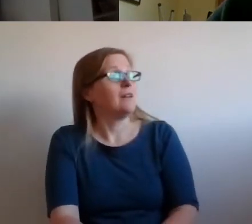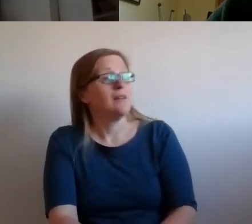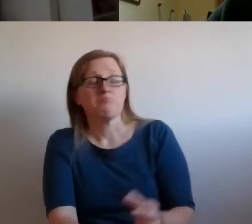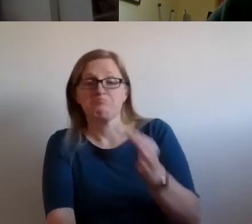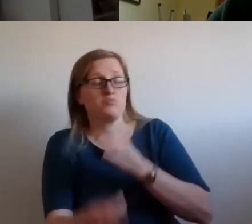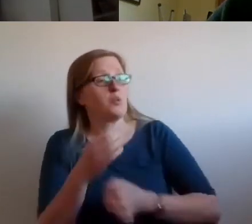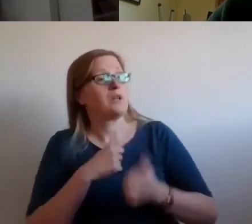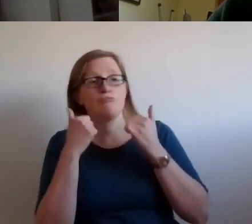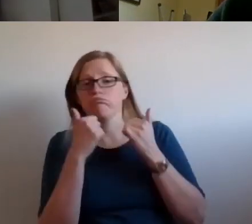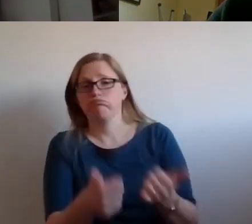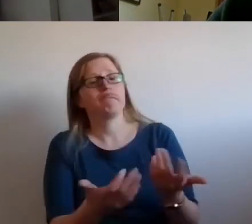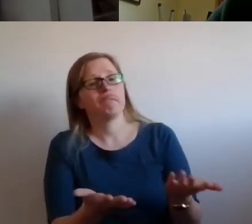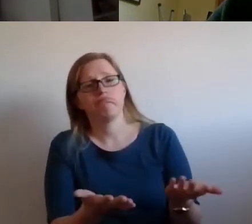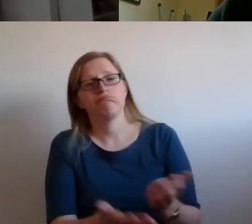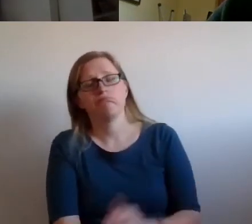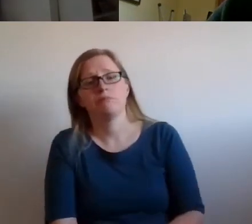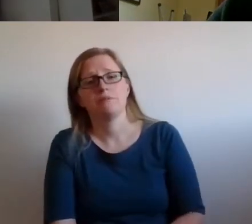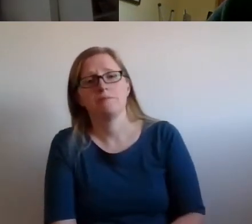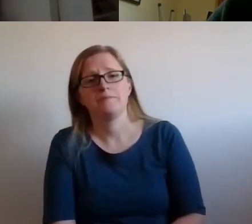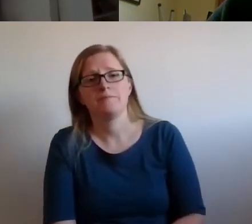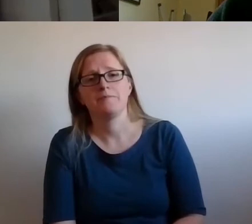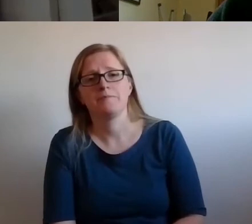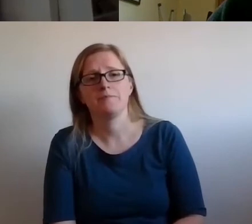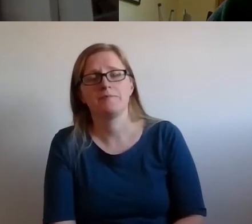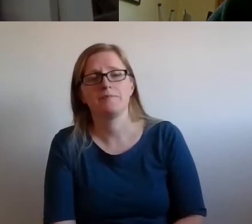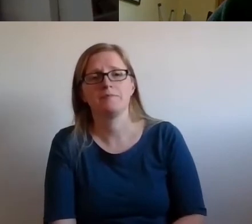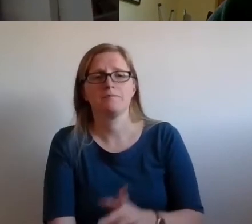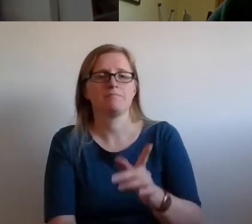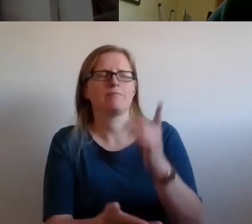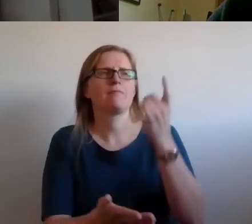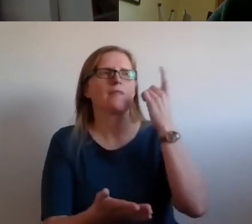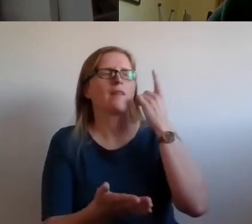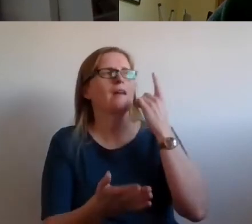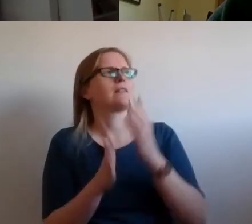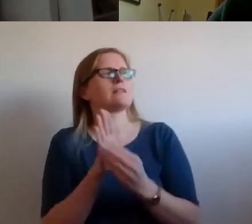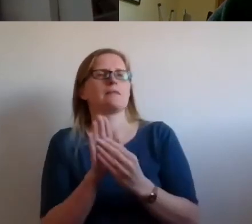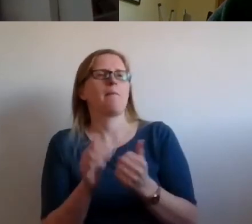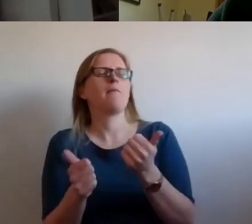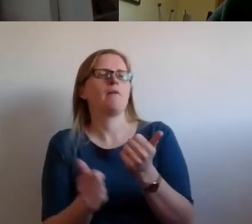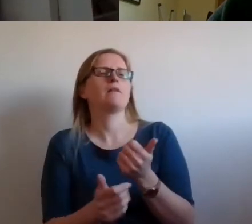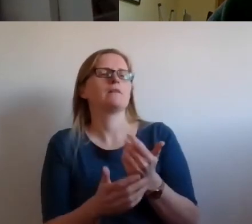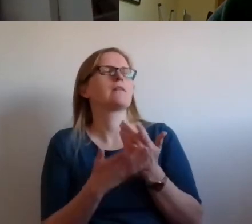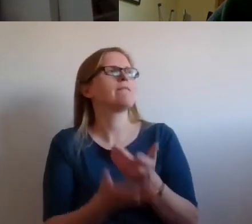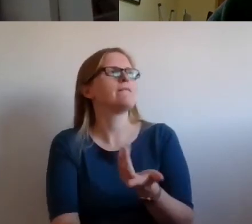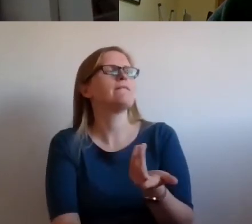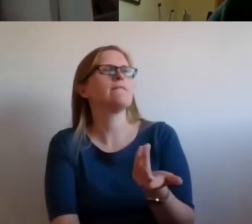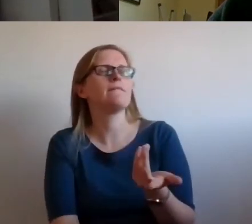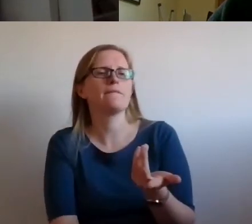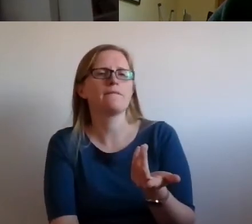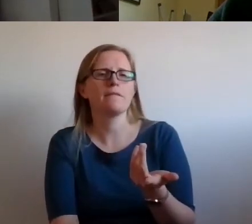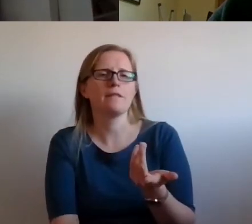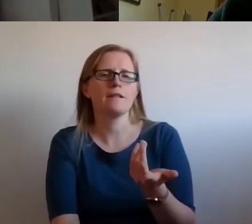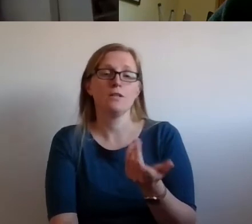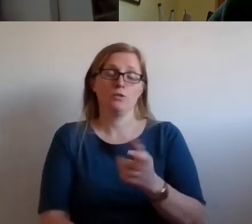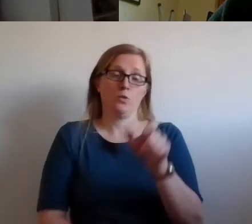really good. I can give you a very concrete example of putting into practice a human rights